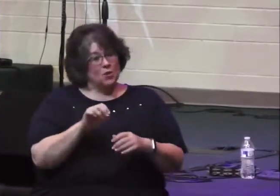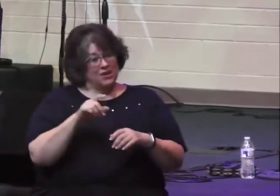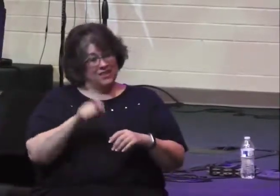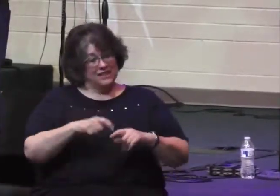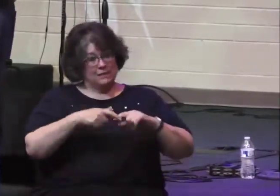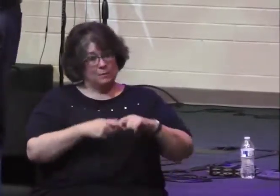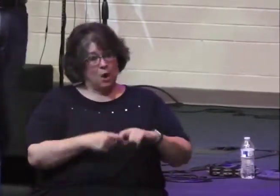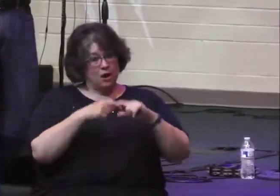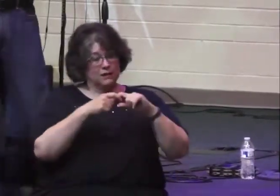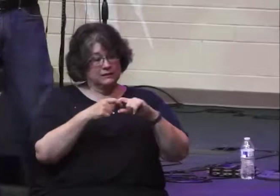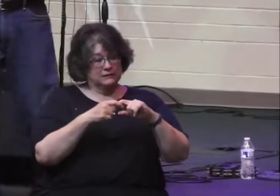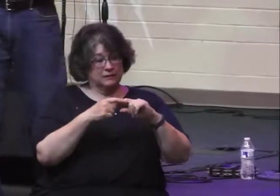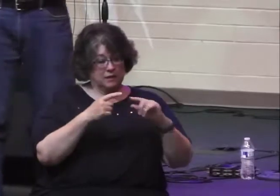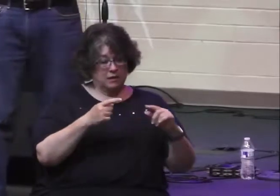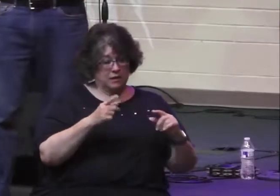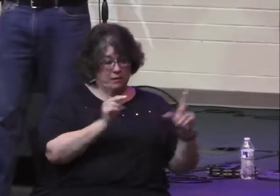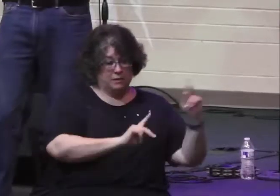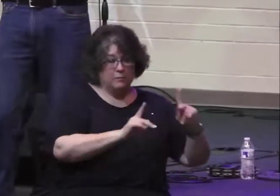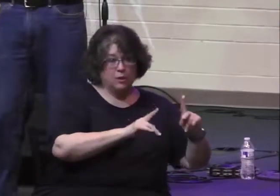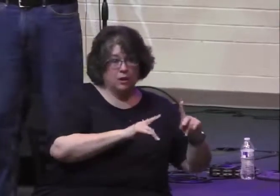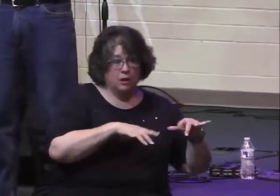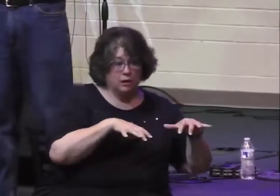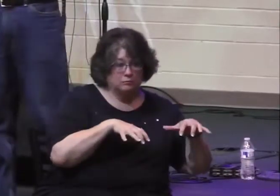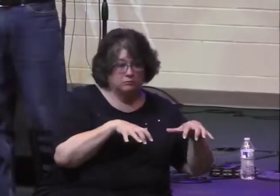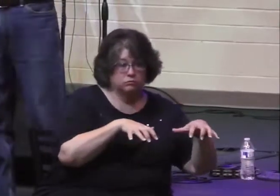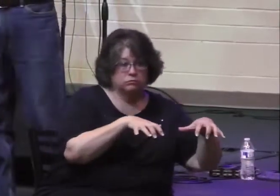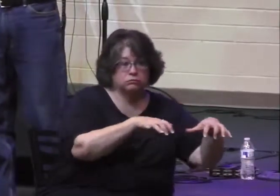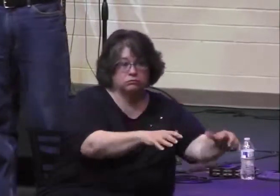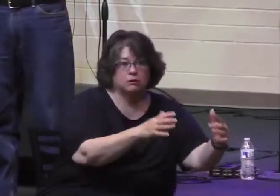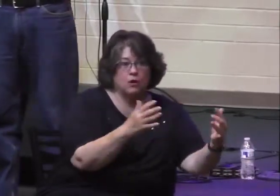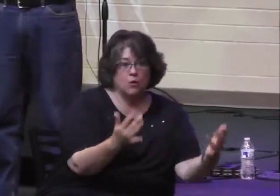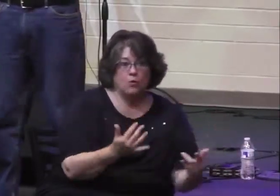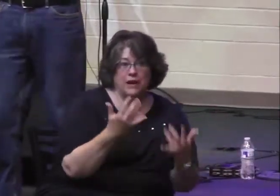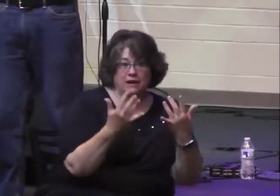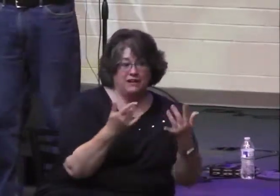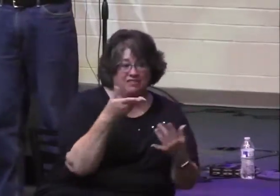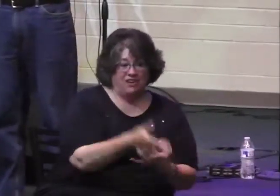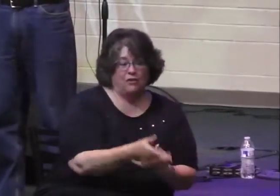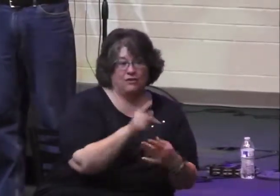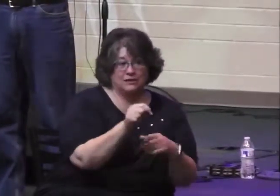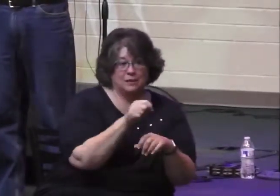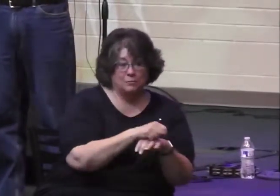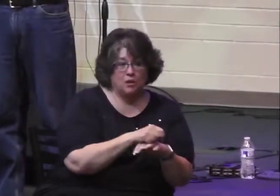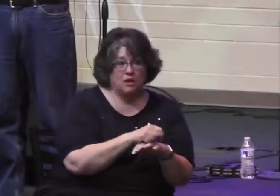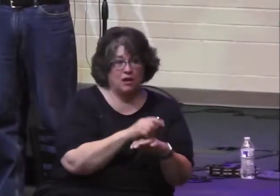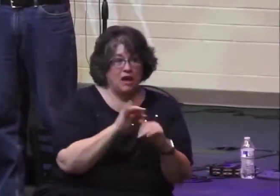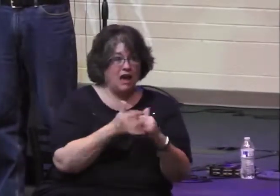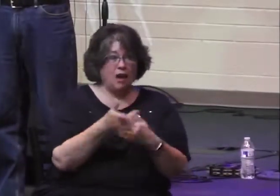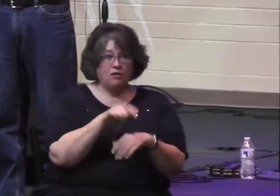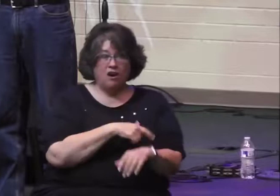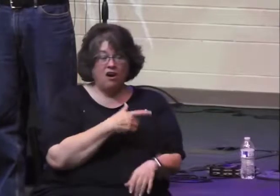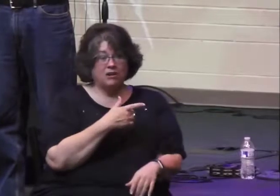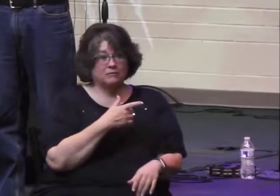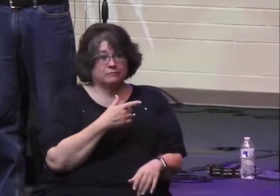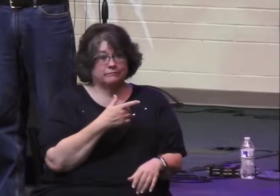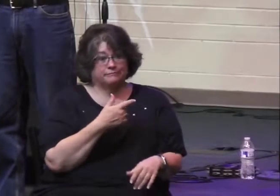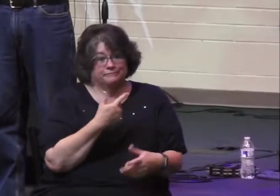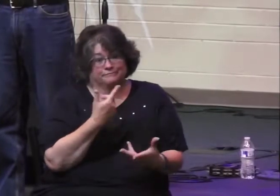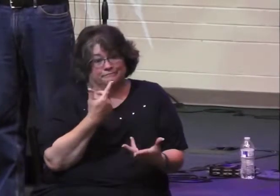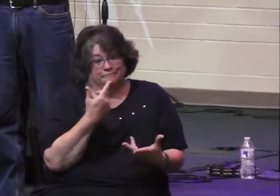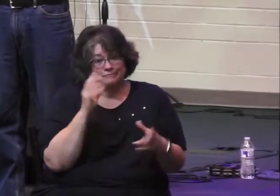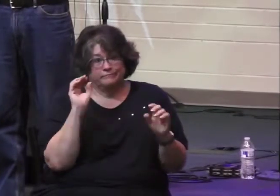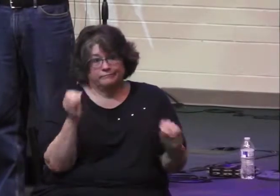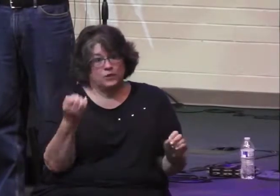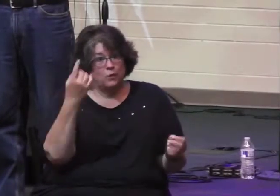how long this pause lasted as the people of Judah, all these families with babies and everything,